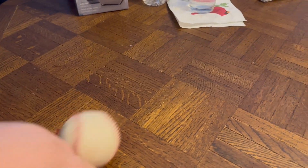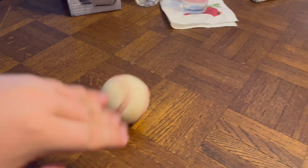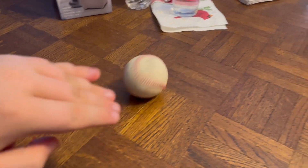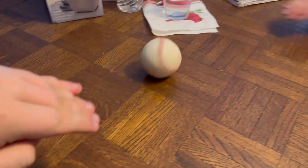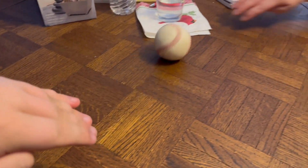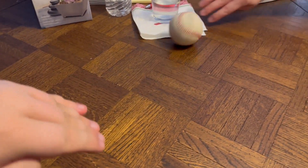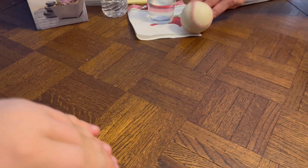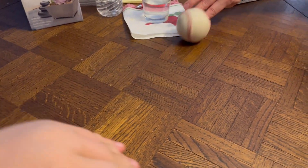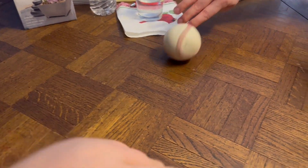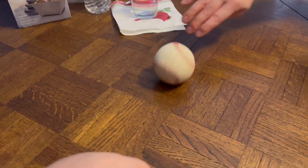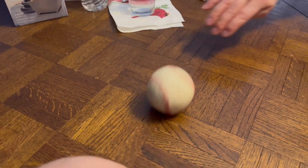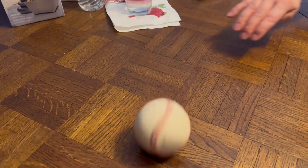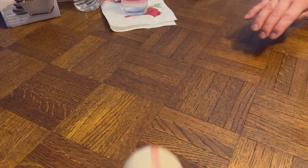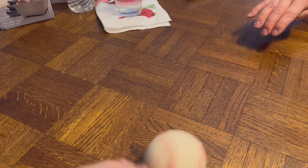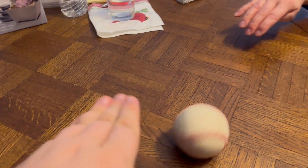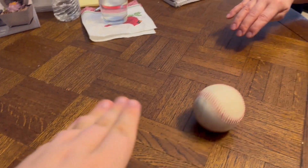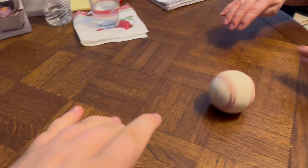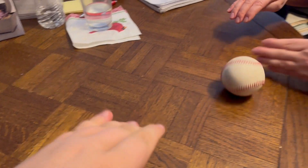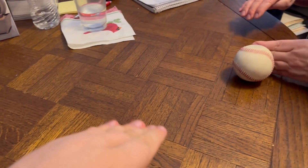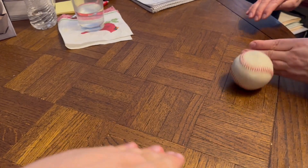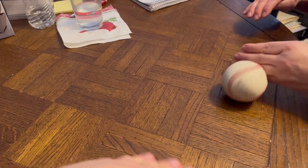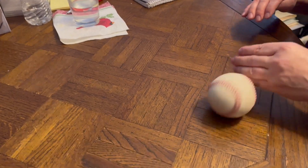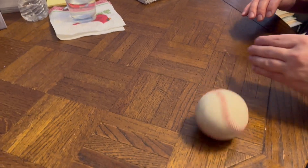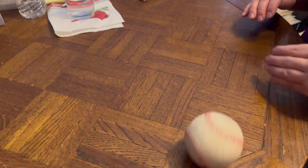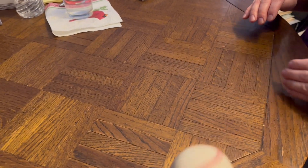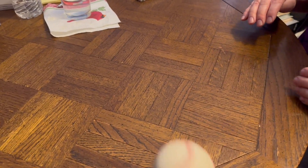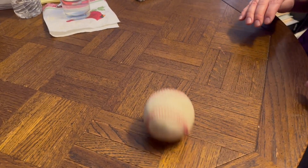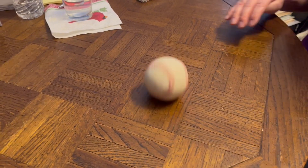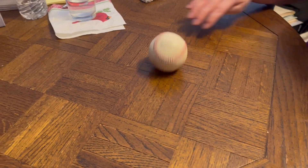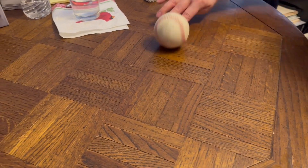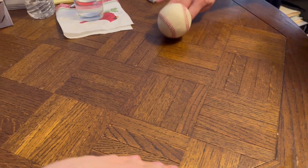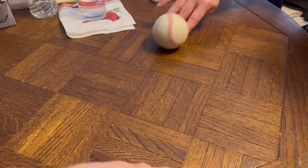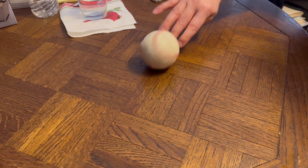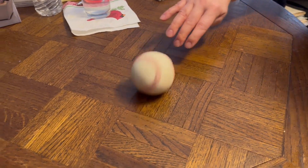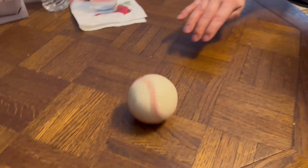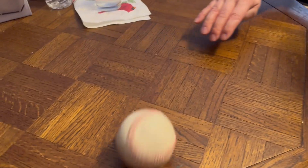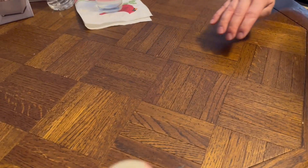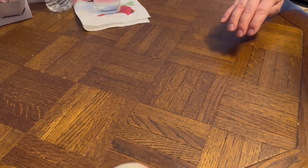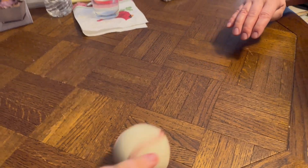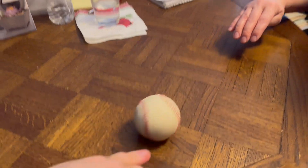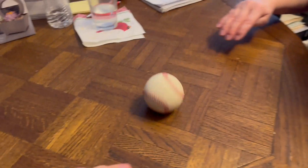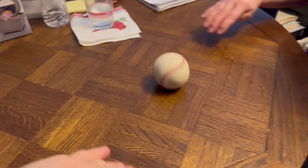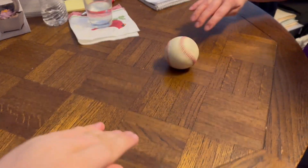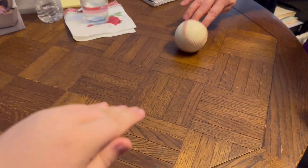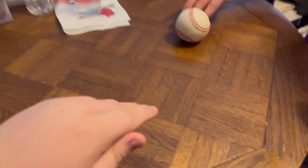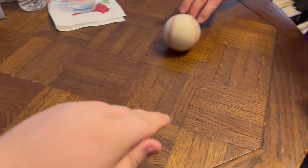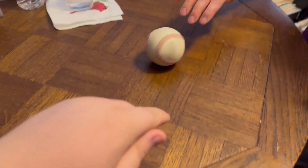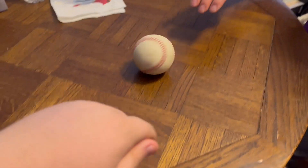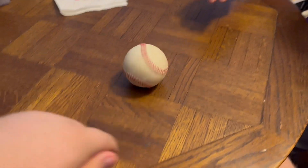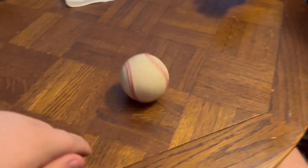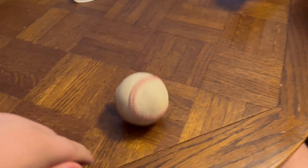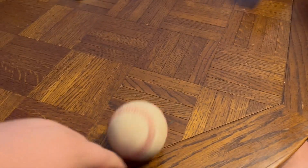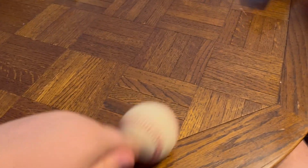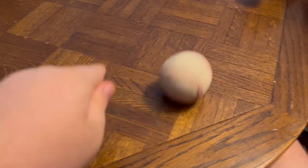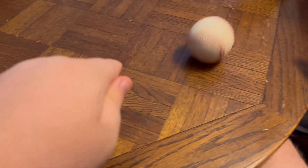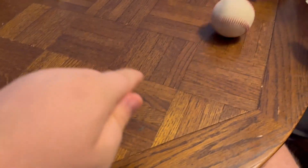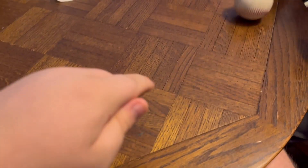thingy looks like a circle to me it does look like a circle it's just like a circle yeah